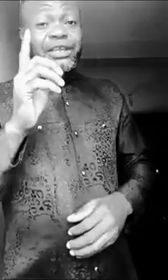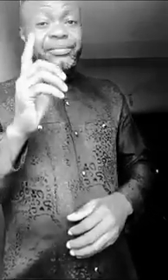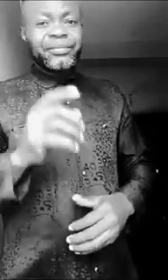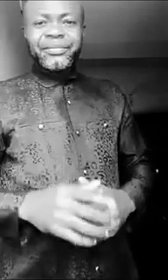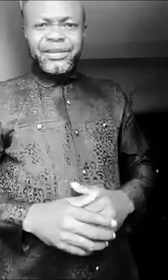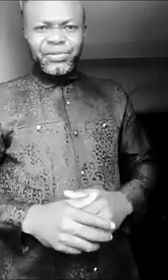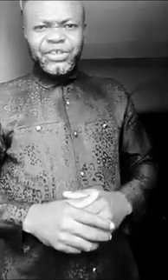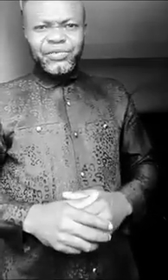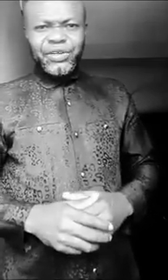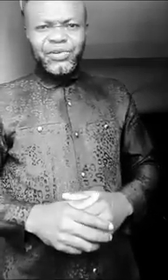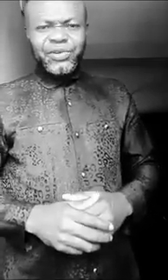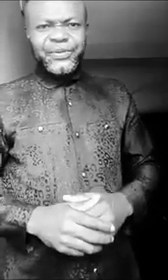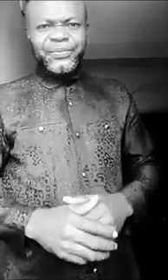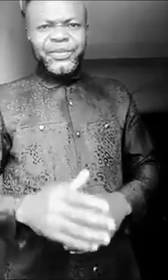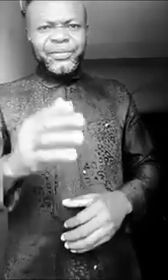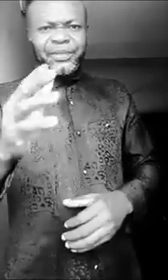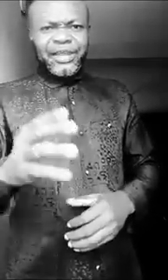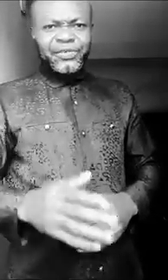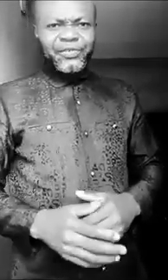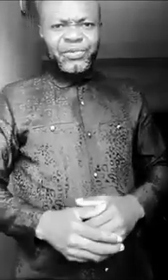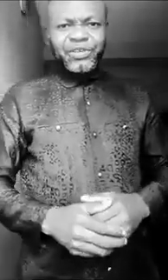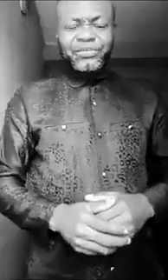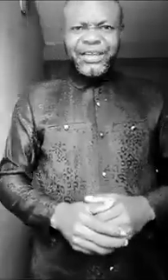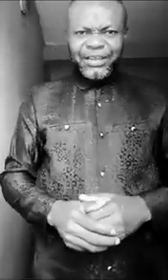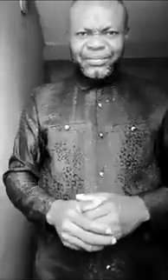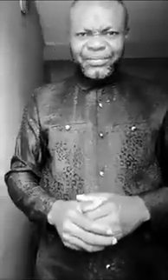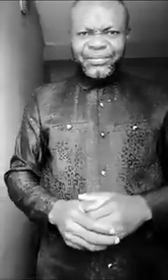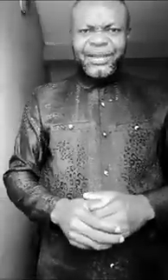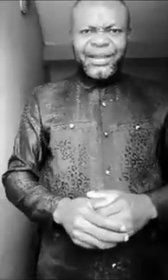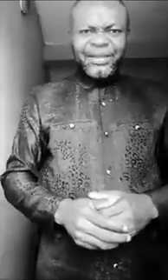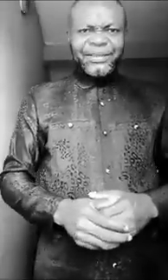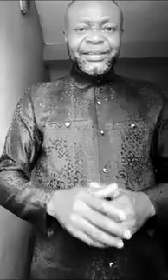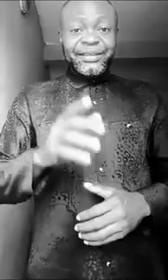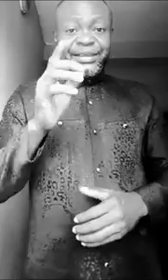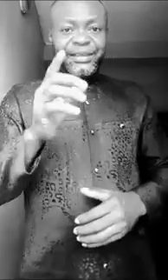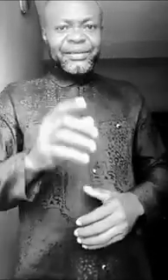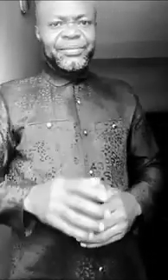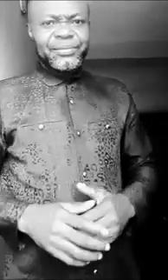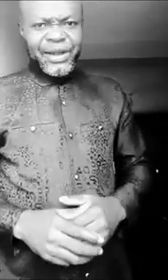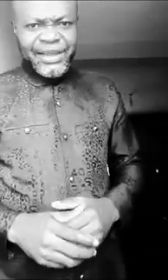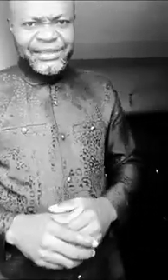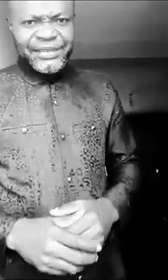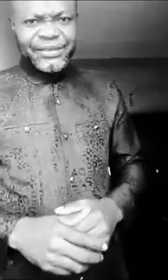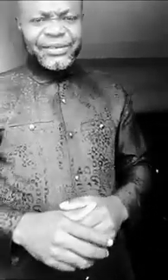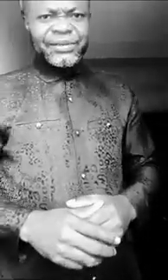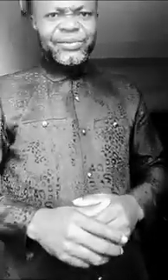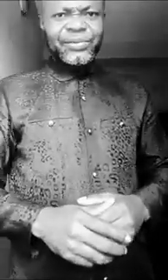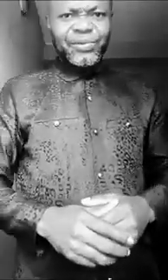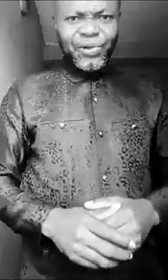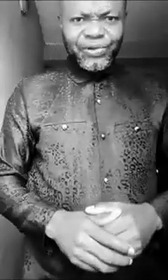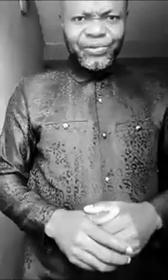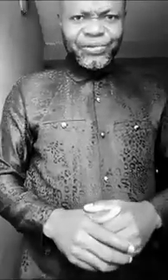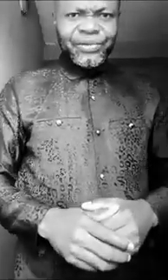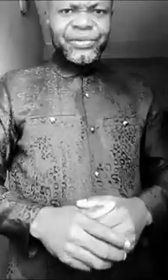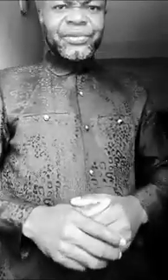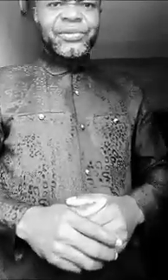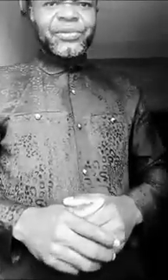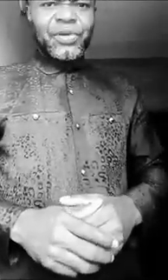him that will receive all the glory thank you very much my name King Bright O'Connor God